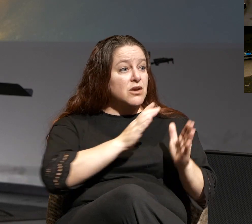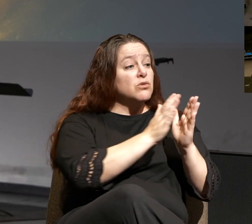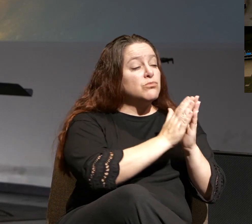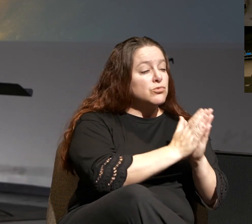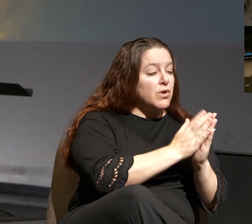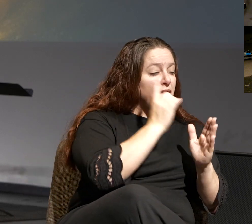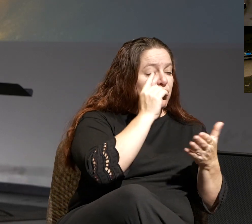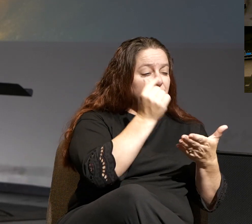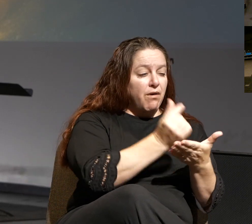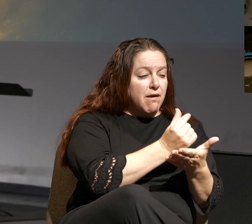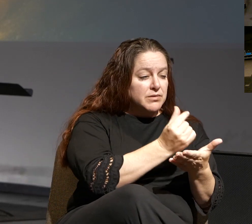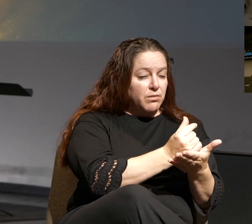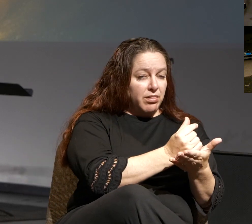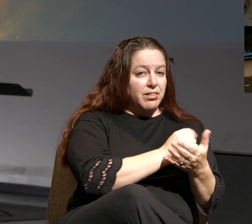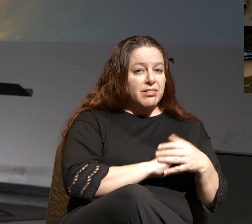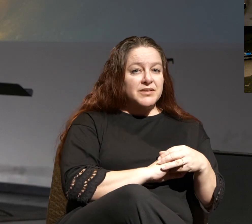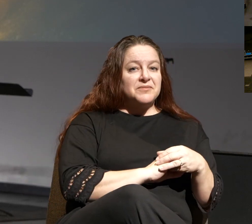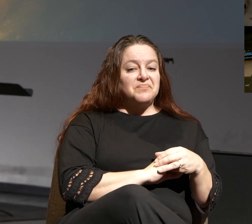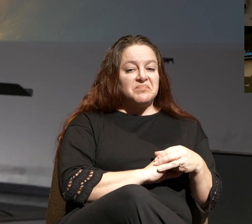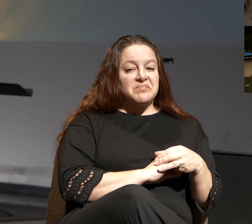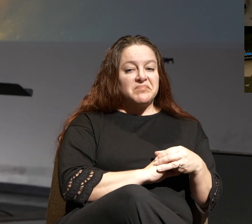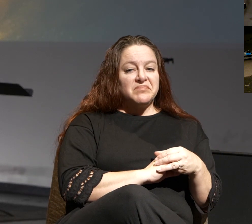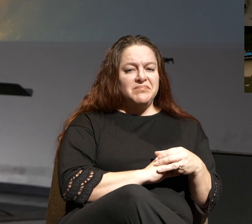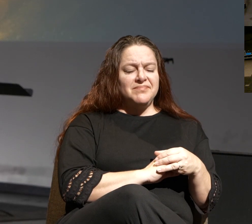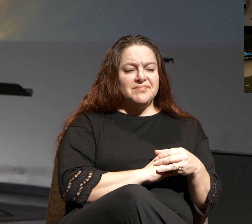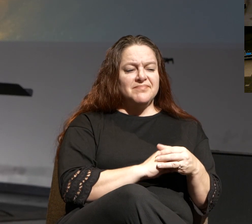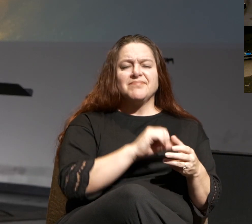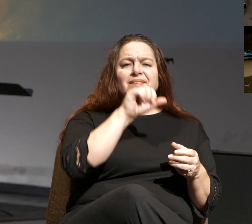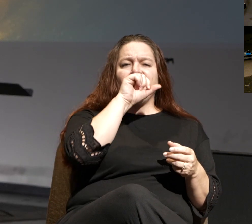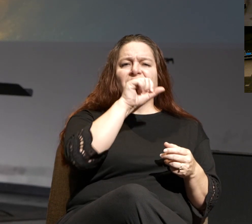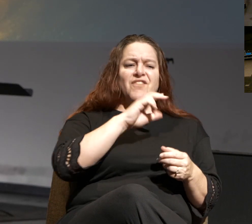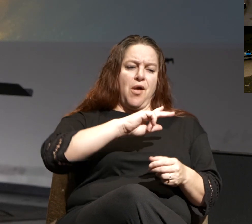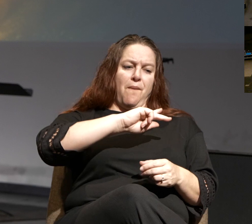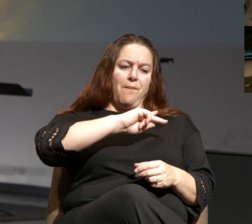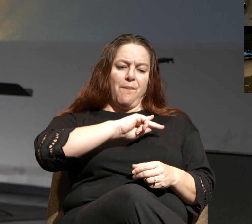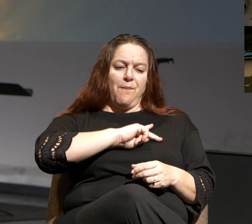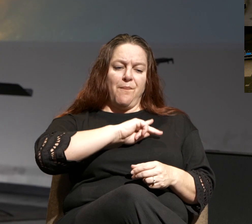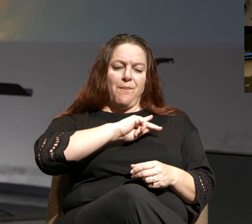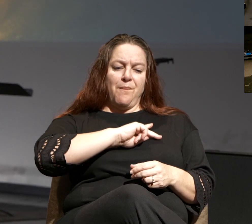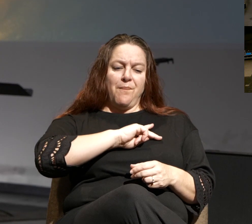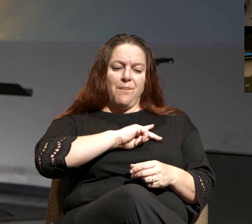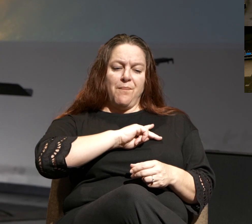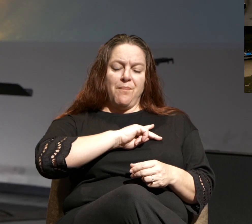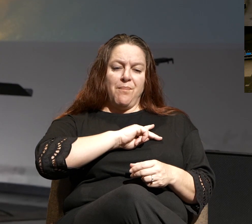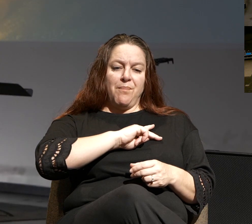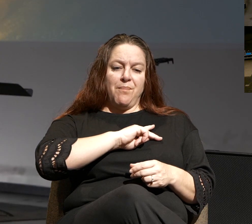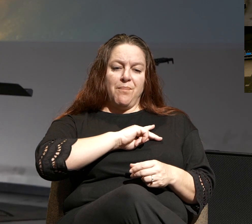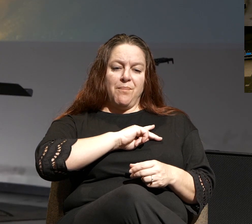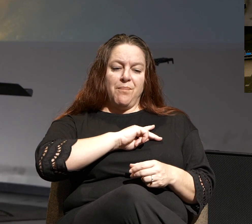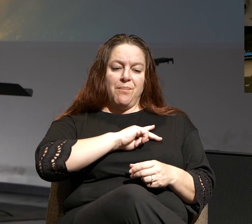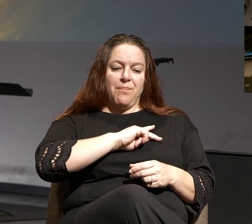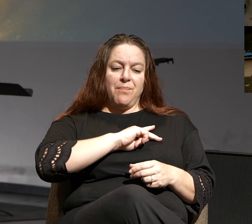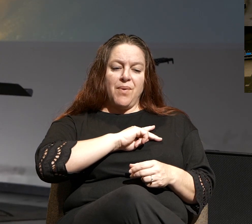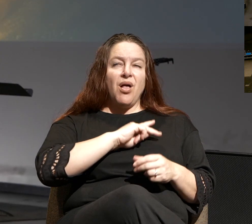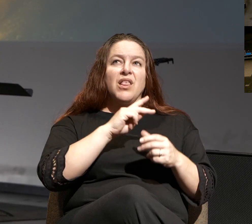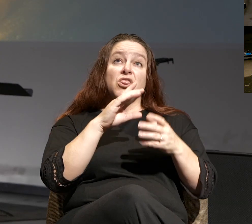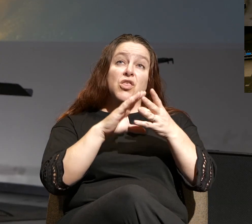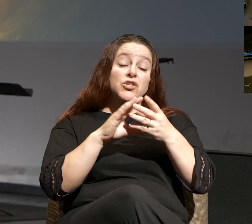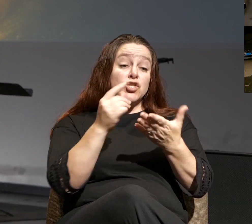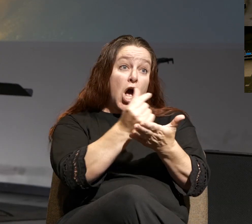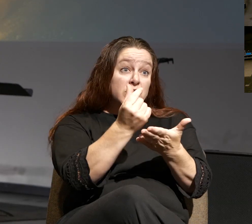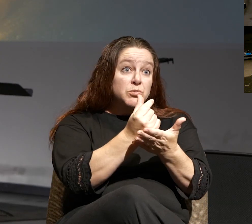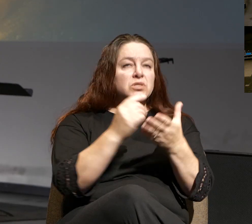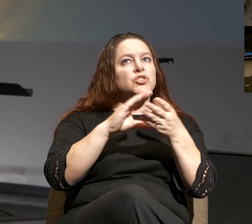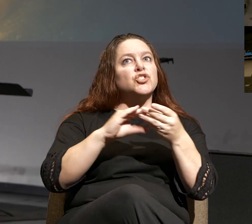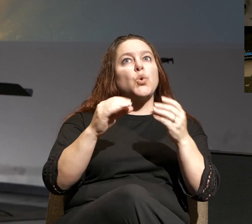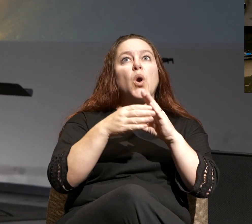gospel. Now, I love that Paul, he doesn't see the gospel. The story of Jesus' love for us is